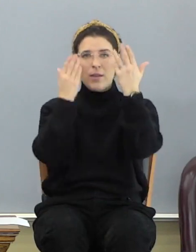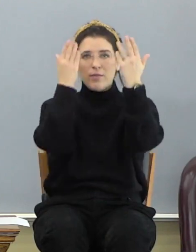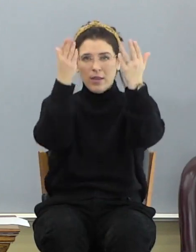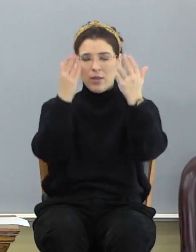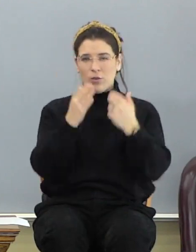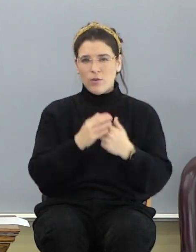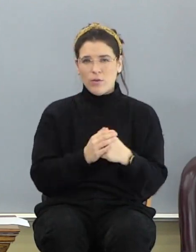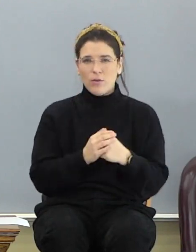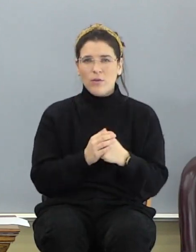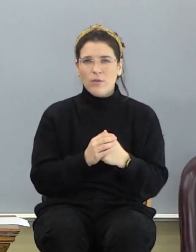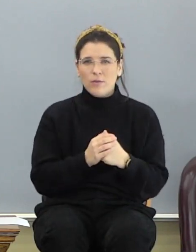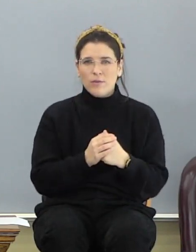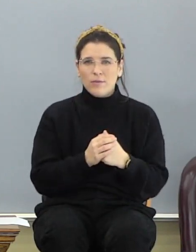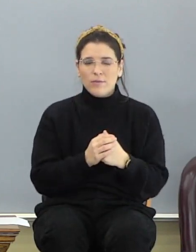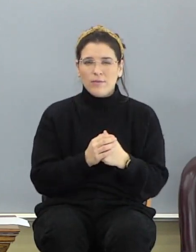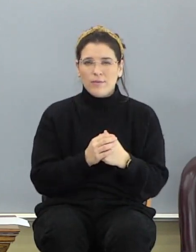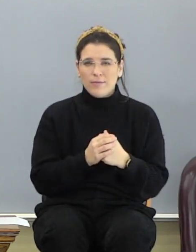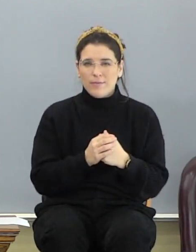there.